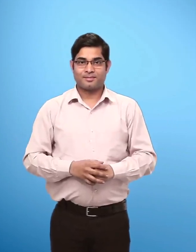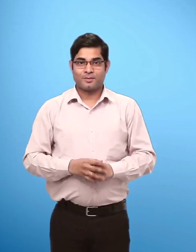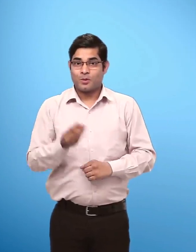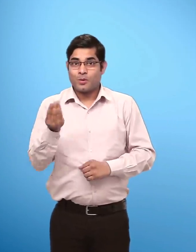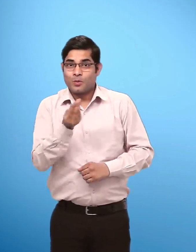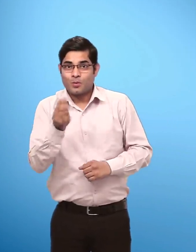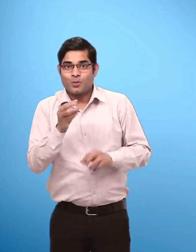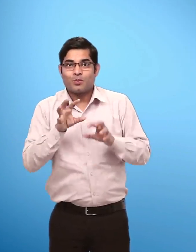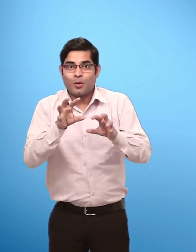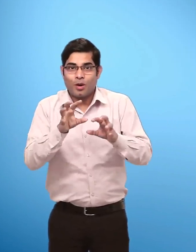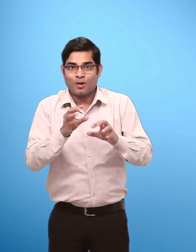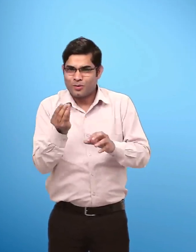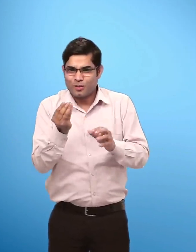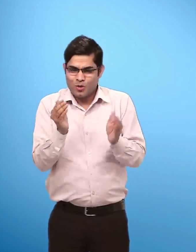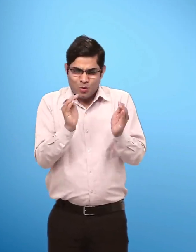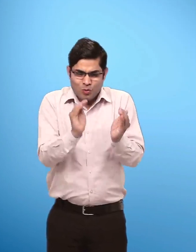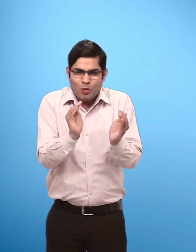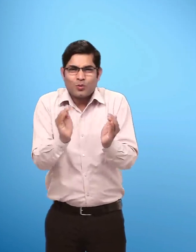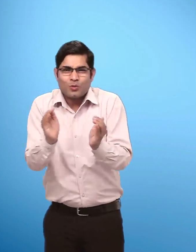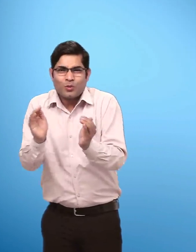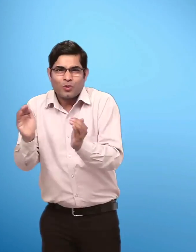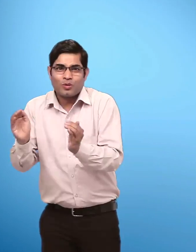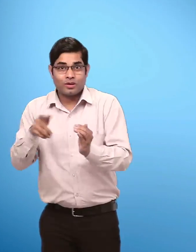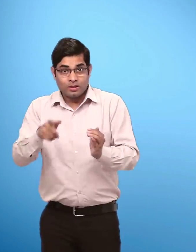Puppies Puppies Sitting around The empty food bowl